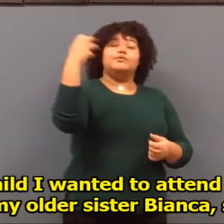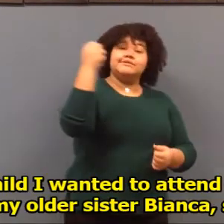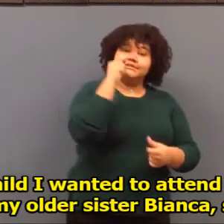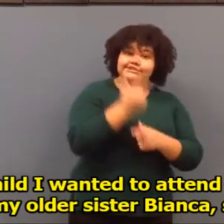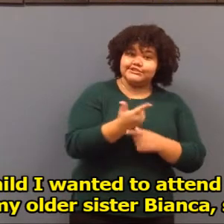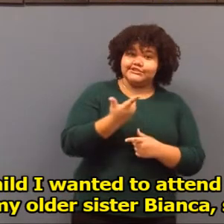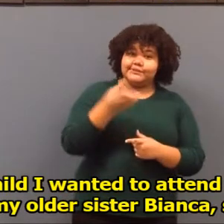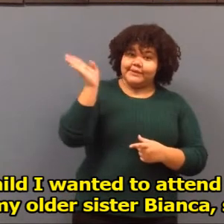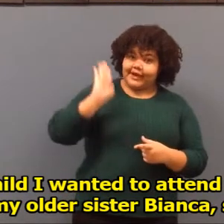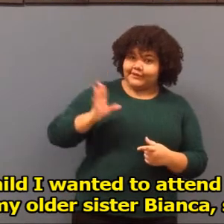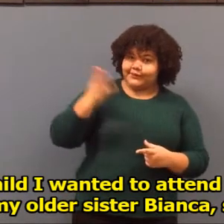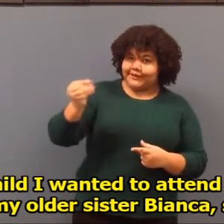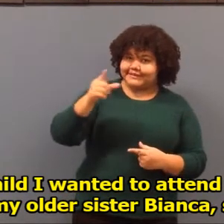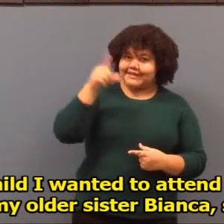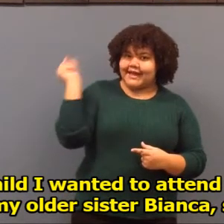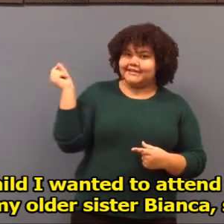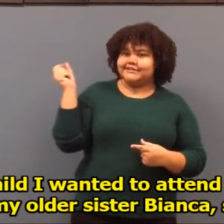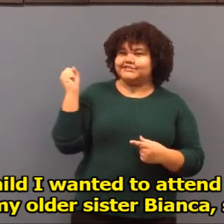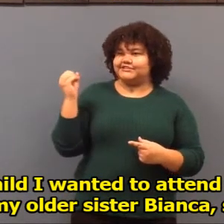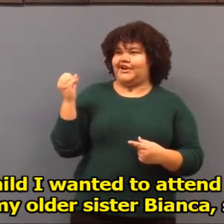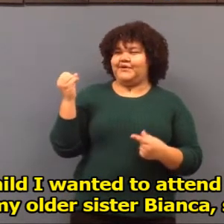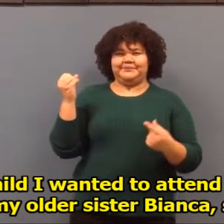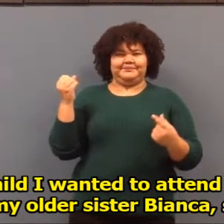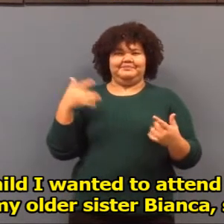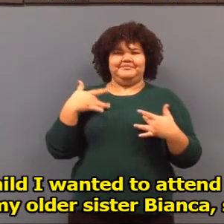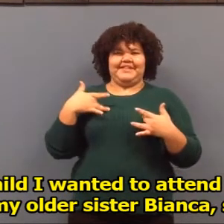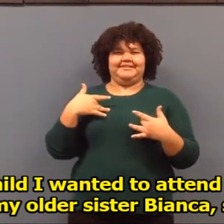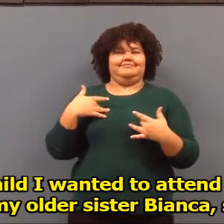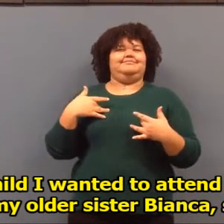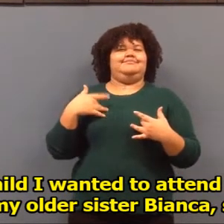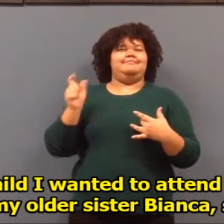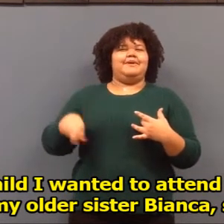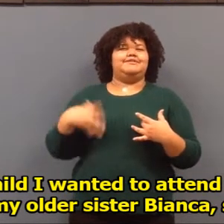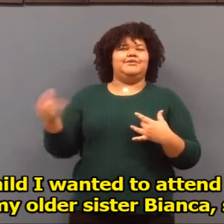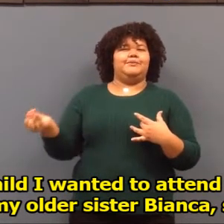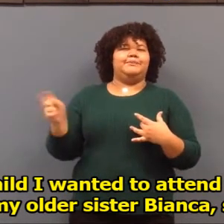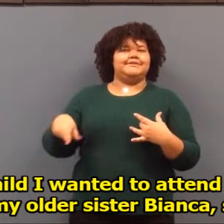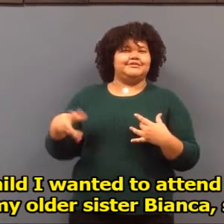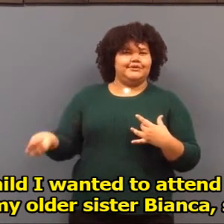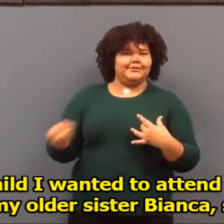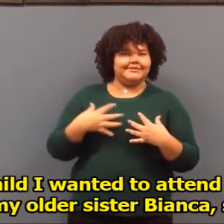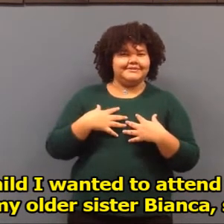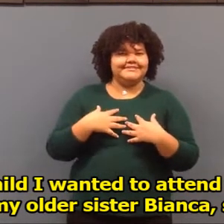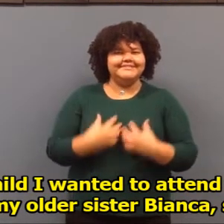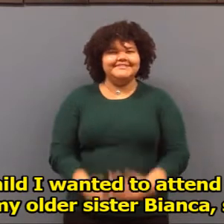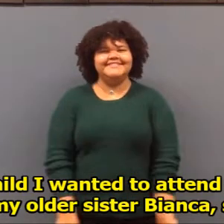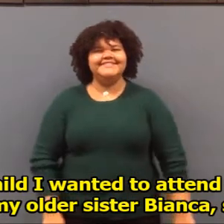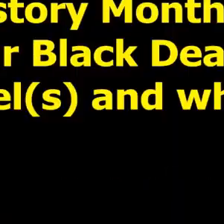child, I wanted to attend Gallaudet. Both my parents and my older sister Bianca, so I must go.